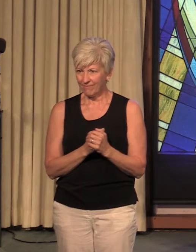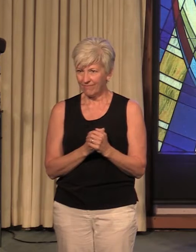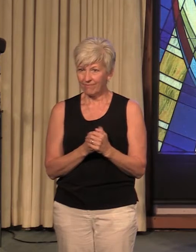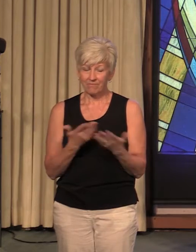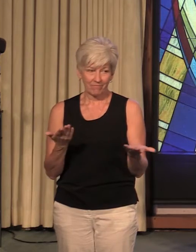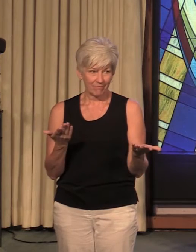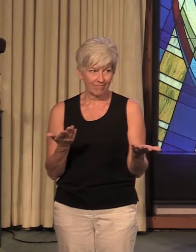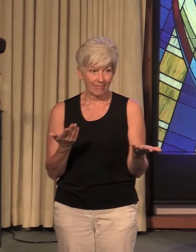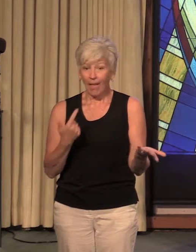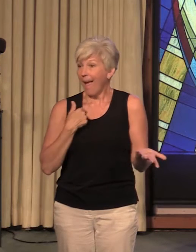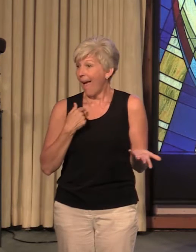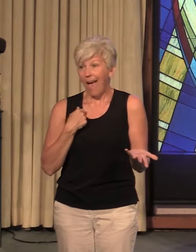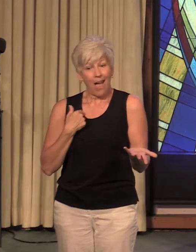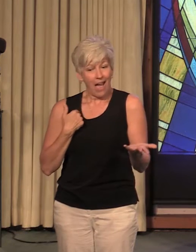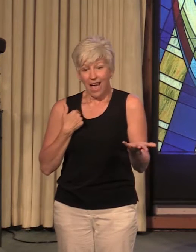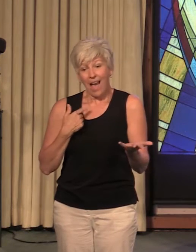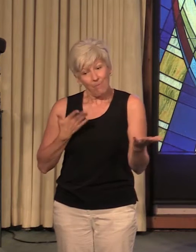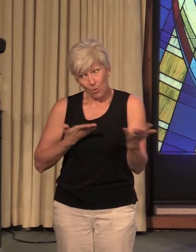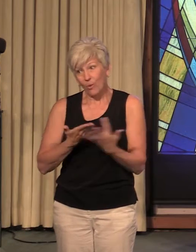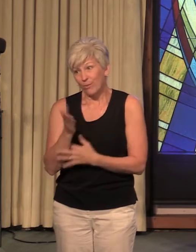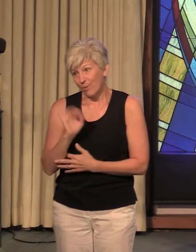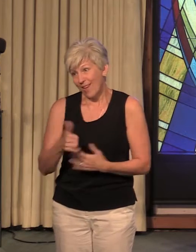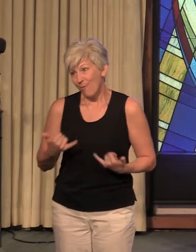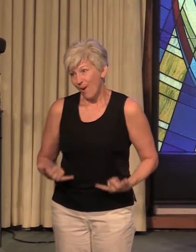You know, I'm walking through that right now.